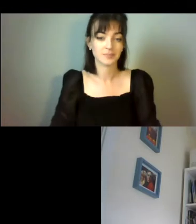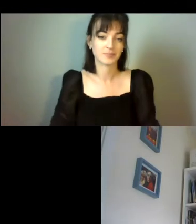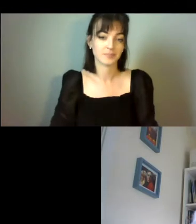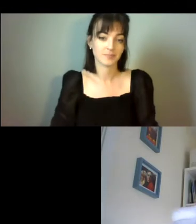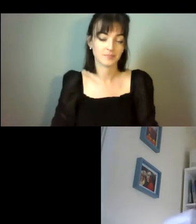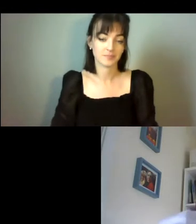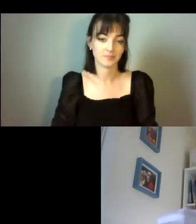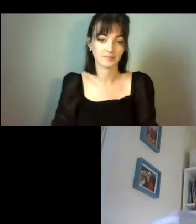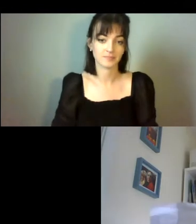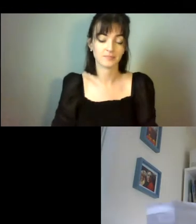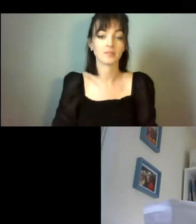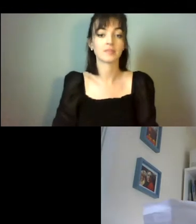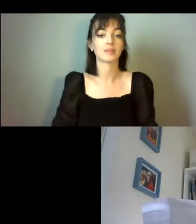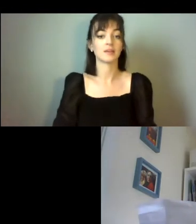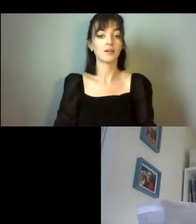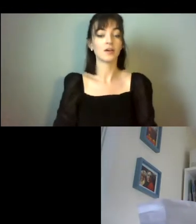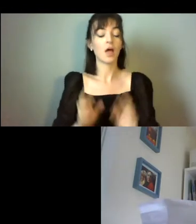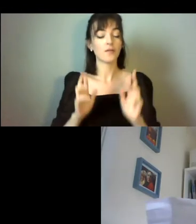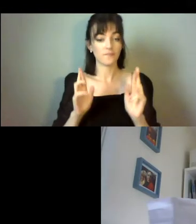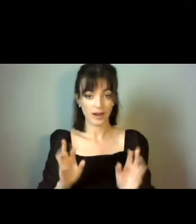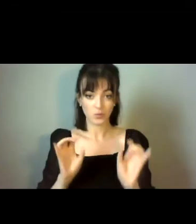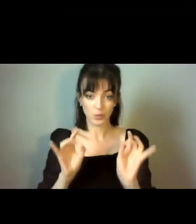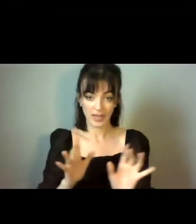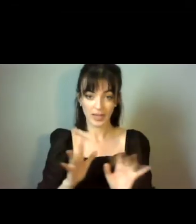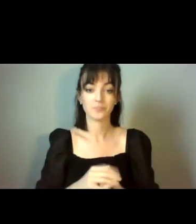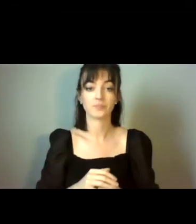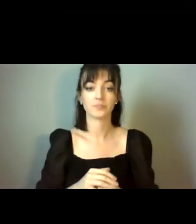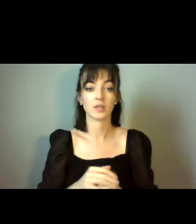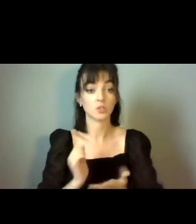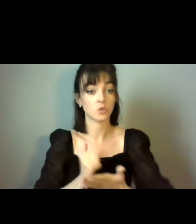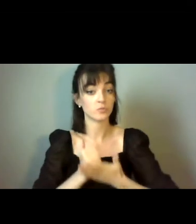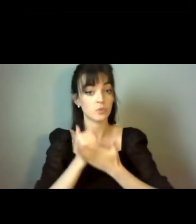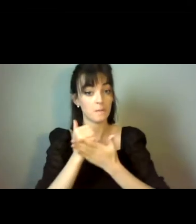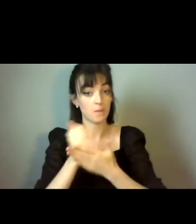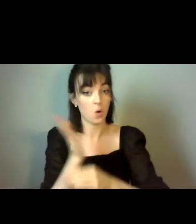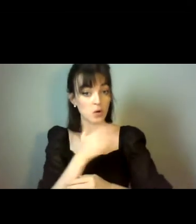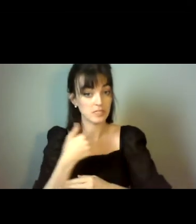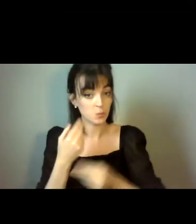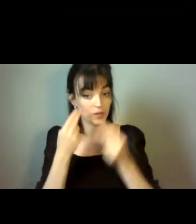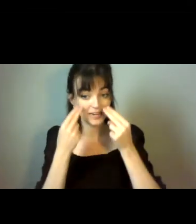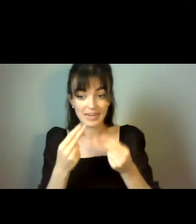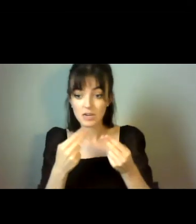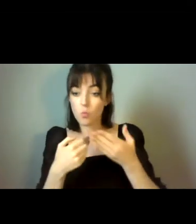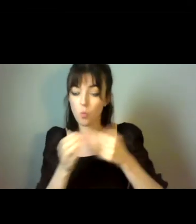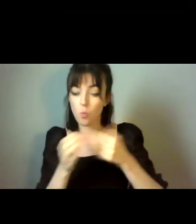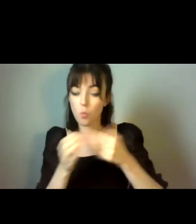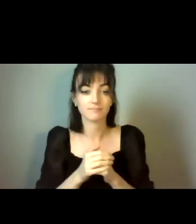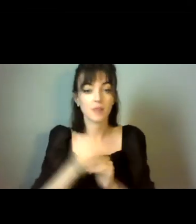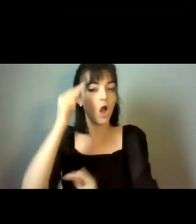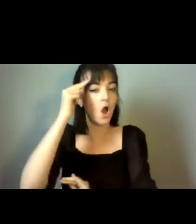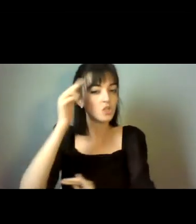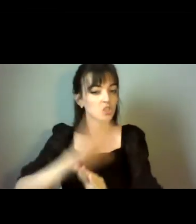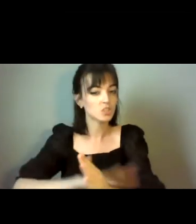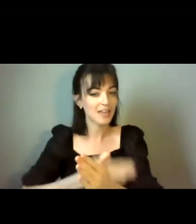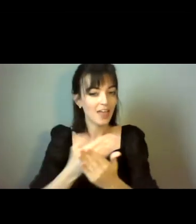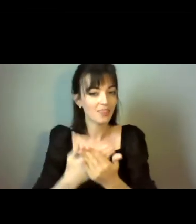Right. And the supports we need would be to understand the law and what